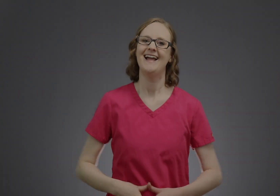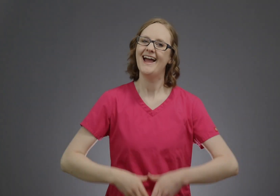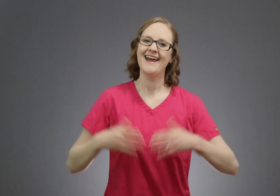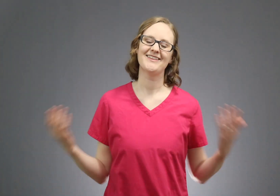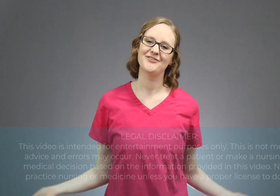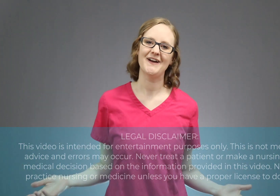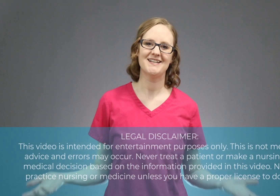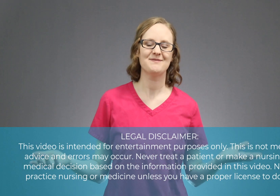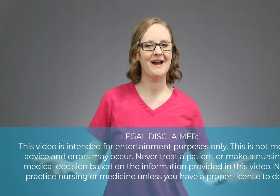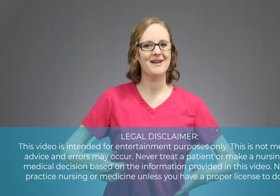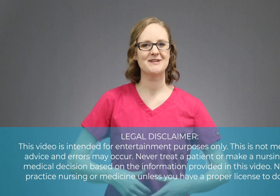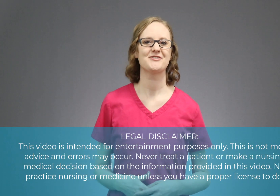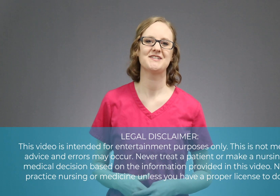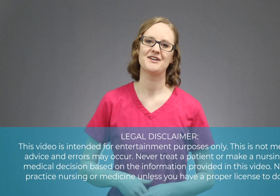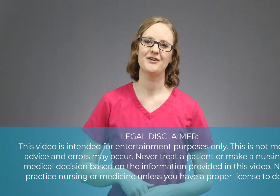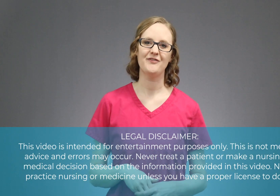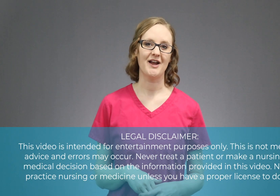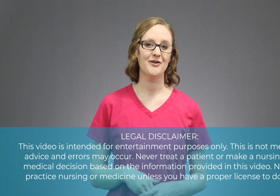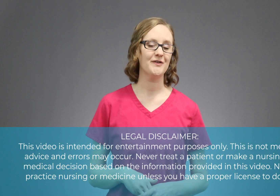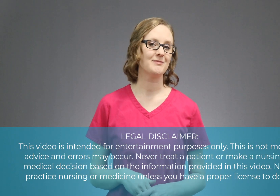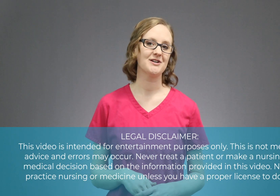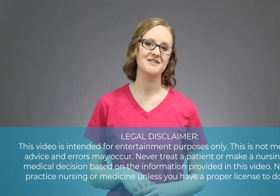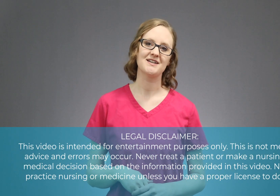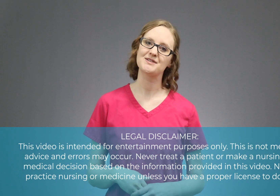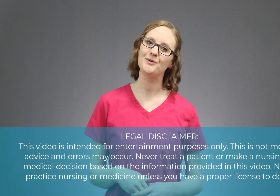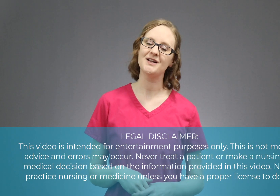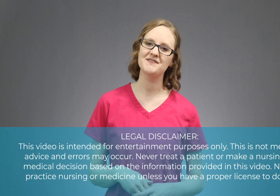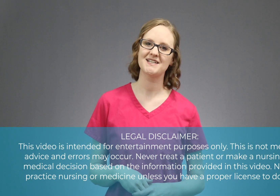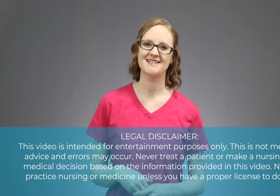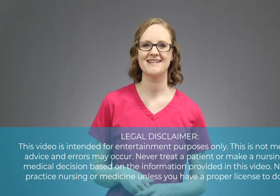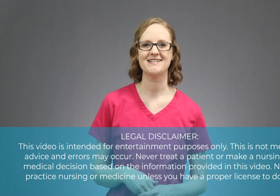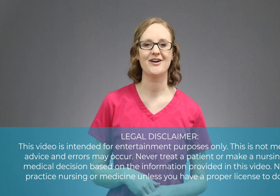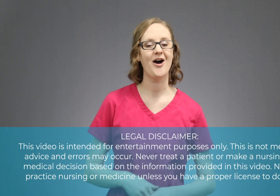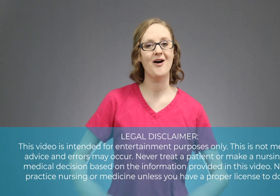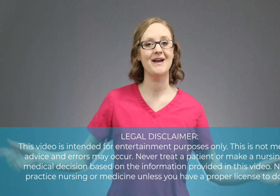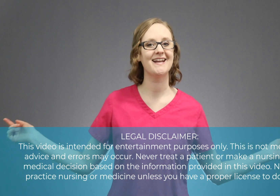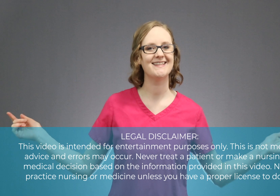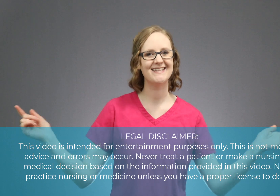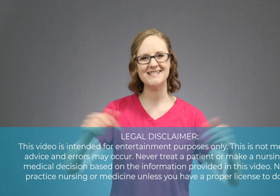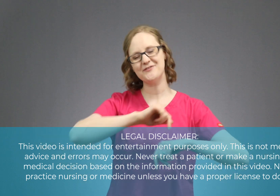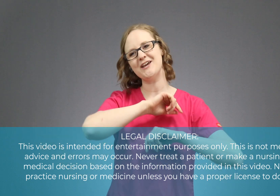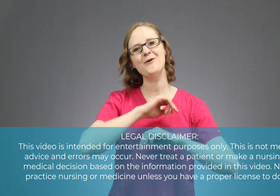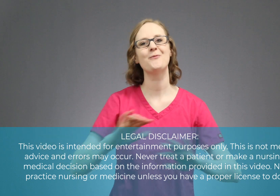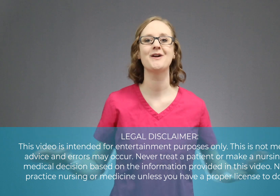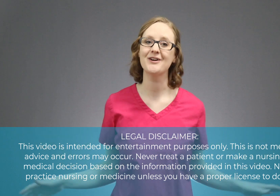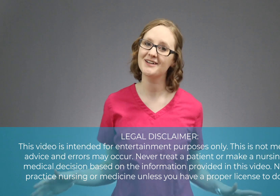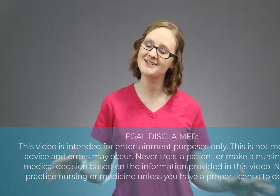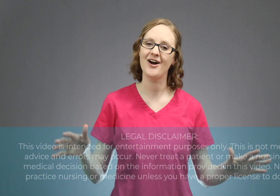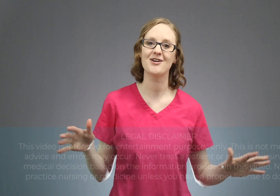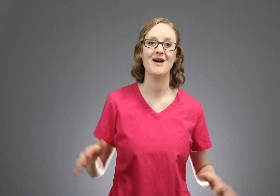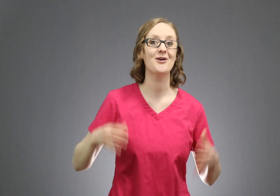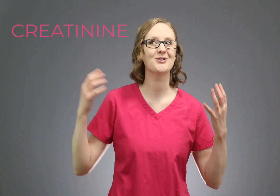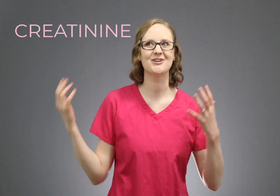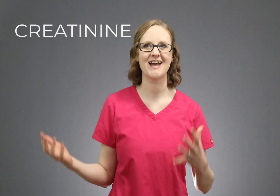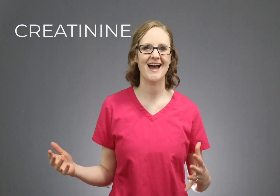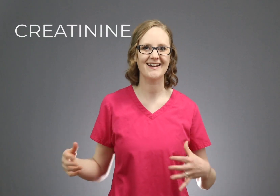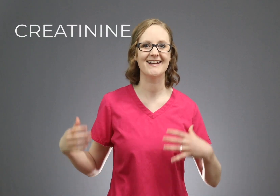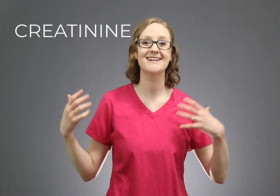Hey there friend, my name is Christina Rofano from NursingSchoolOfSuccess.com and in this video we are going to talk about creatinine